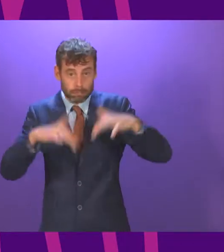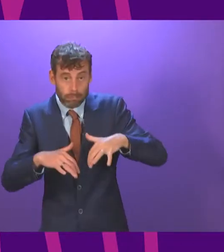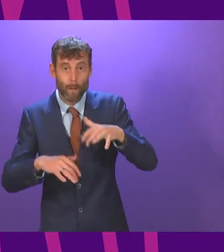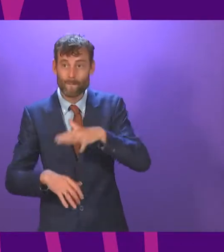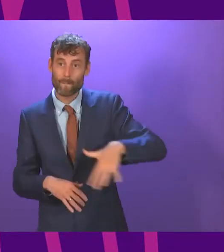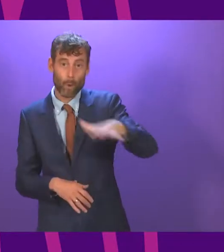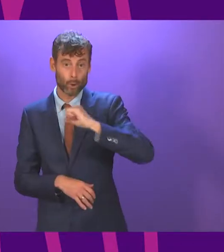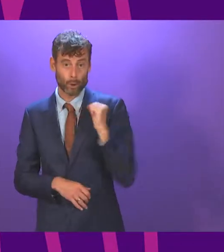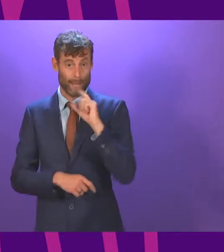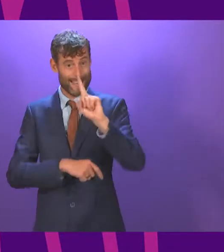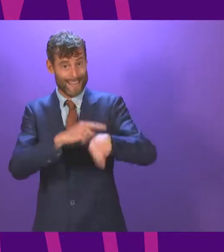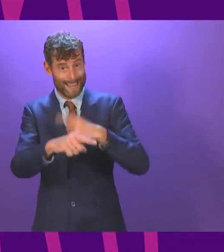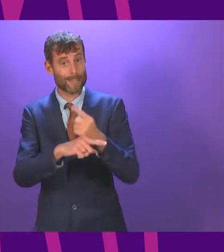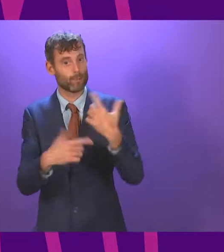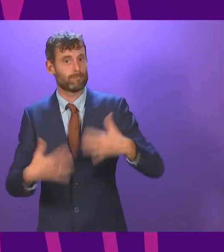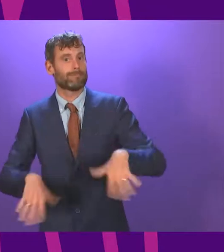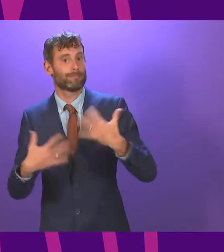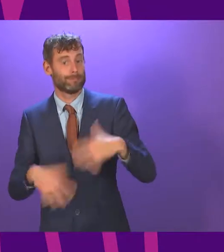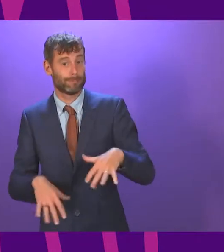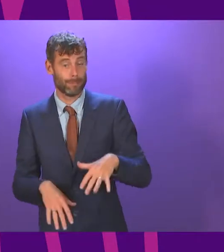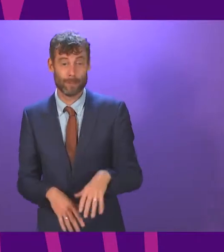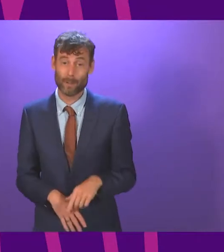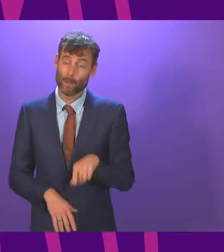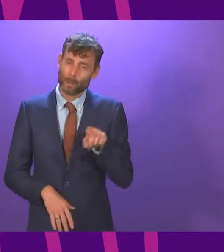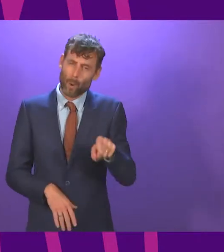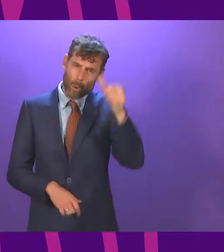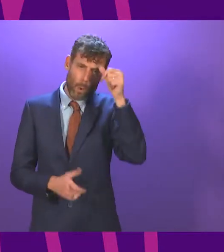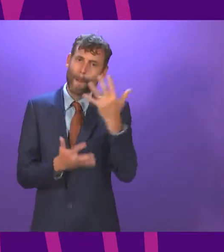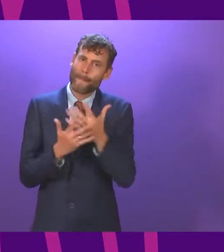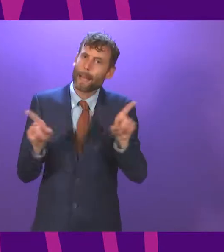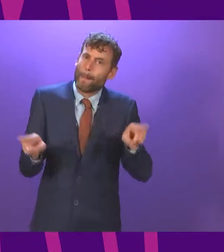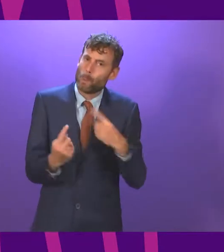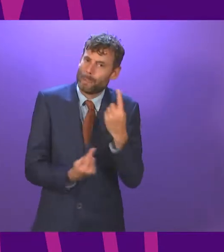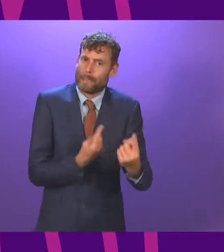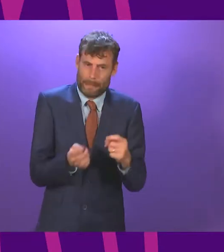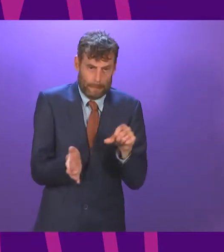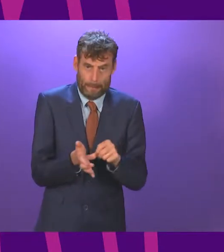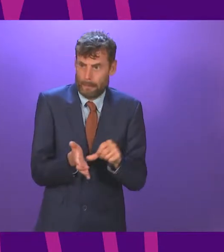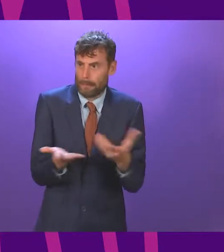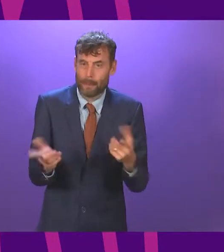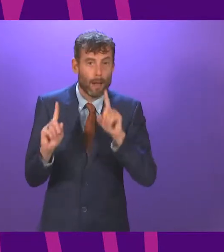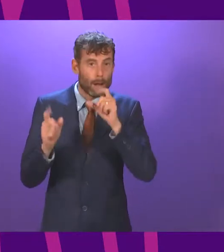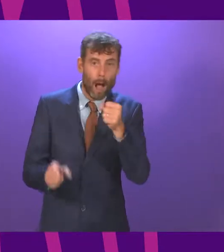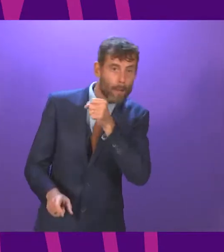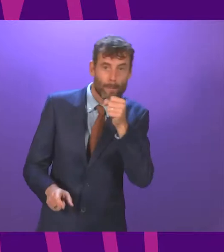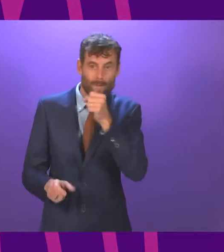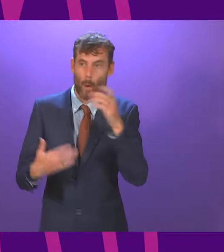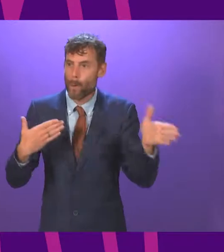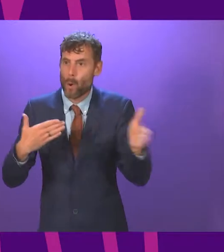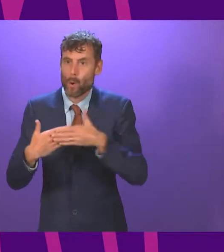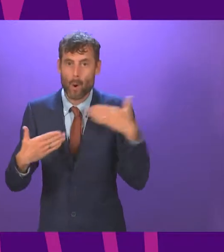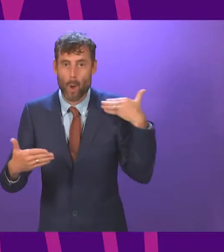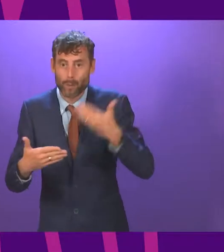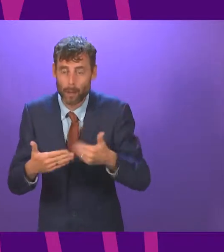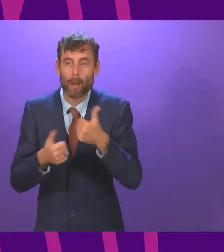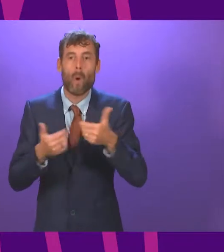Scotland next year. As one of the hardest hit groups by this pandemic due to the nature of live performance, I'm sure that